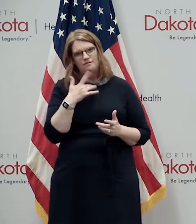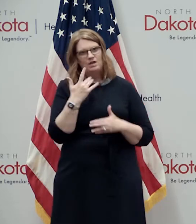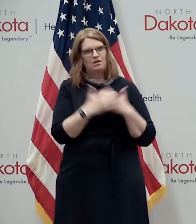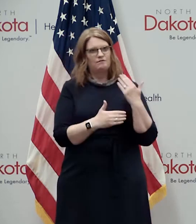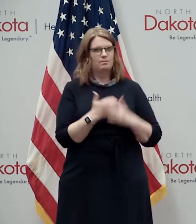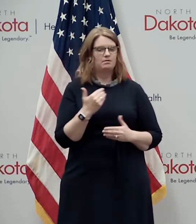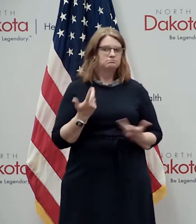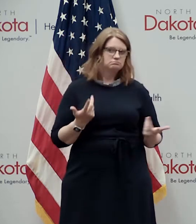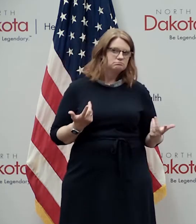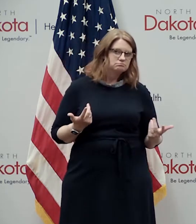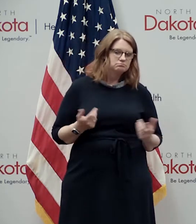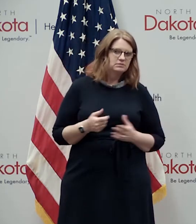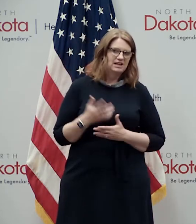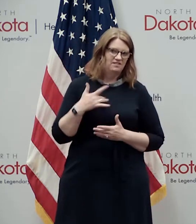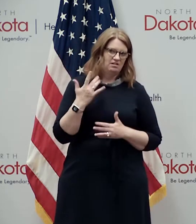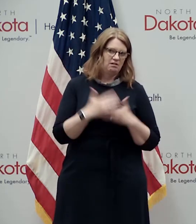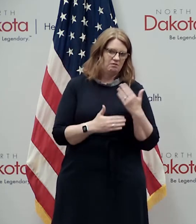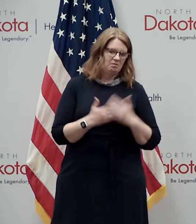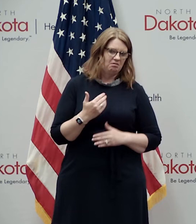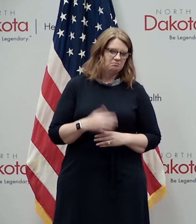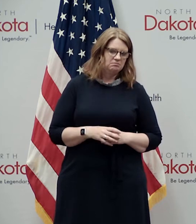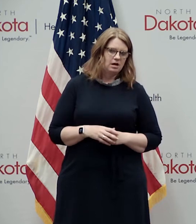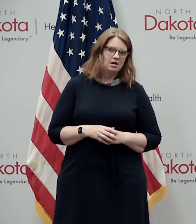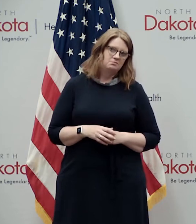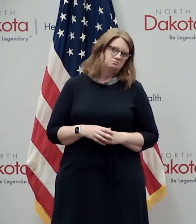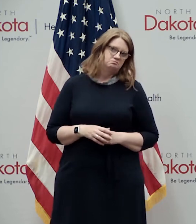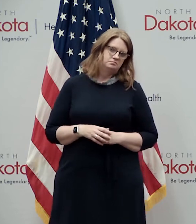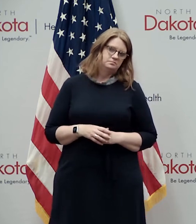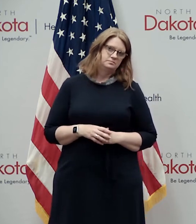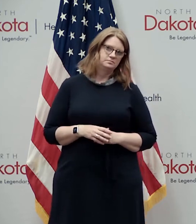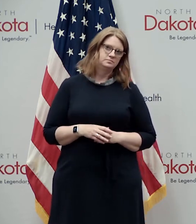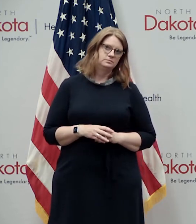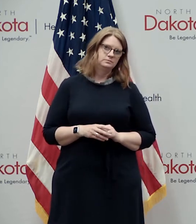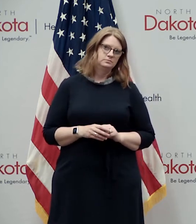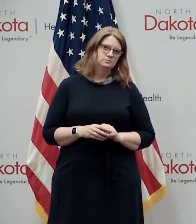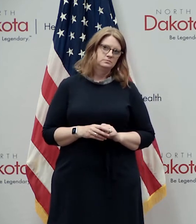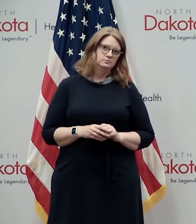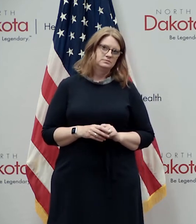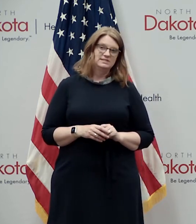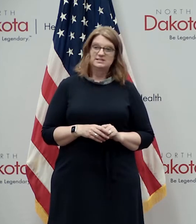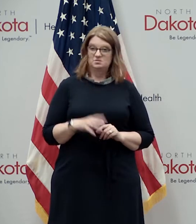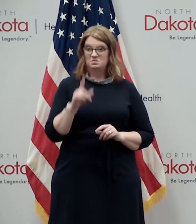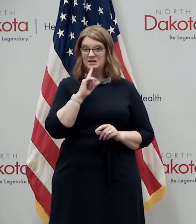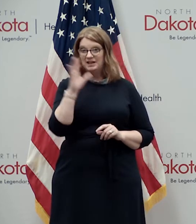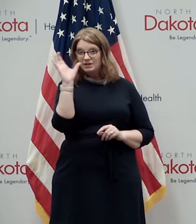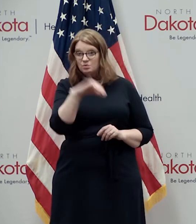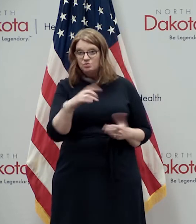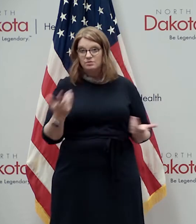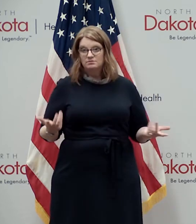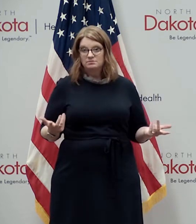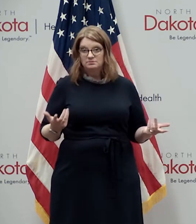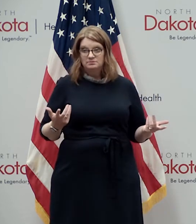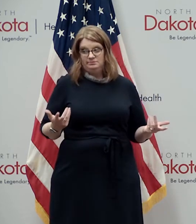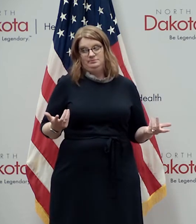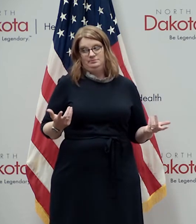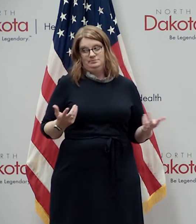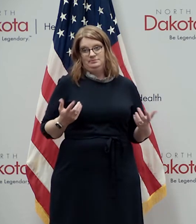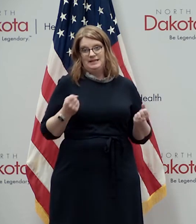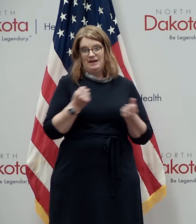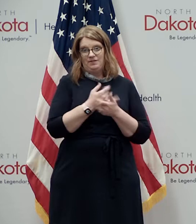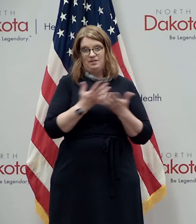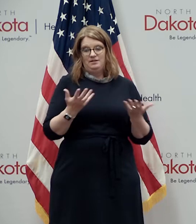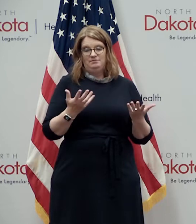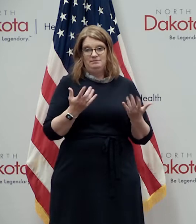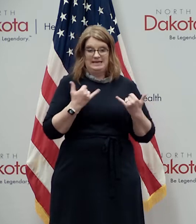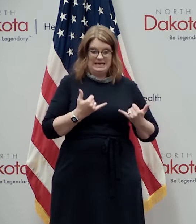we're as good a shape there as anyone and i would also again say this is an unusual time because just about everything we get to do now you get to